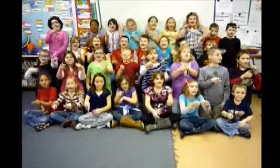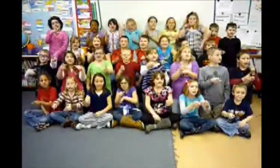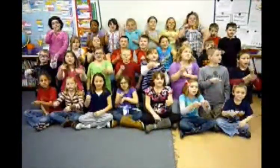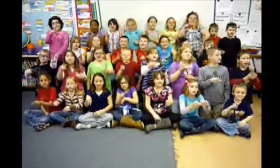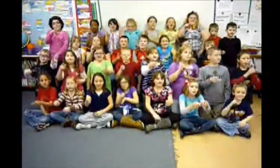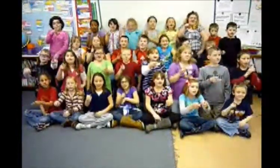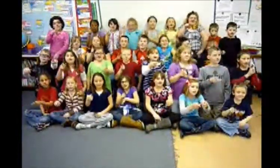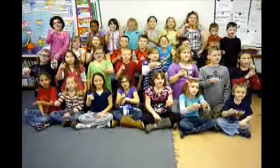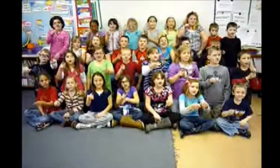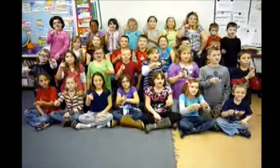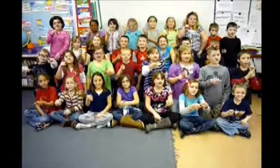The time